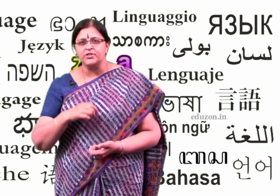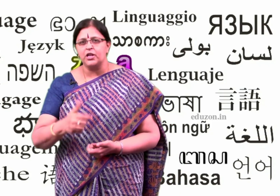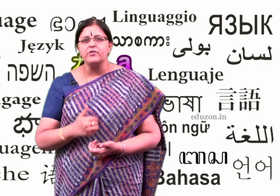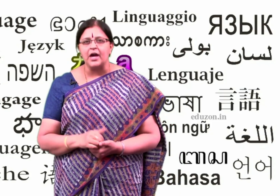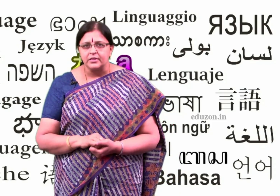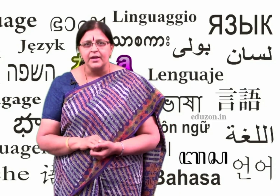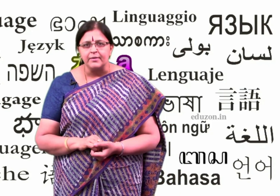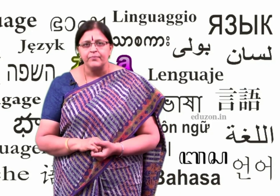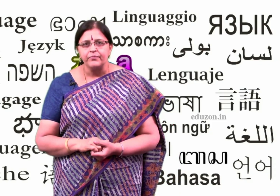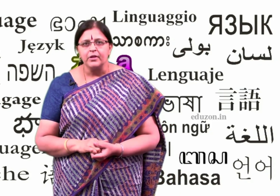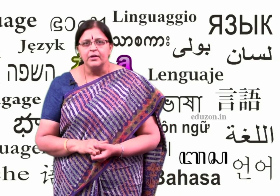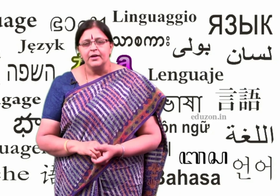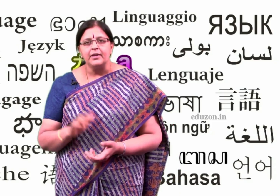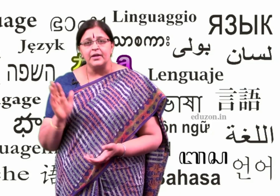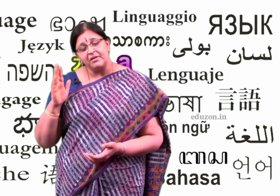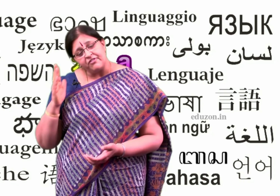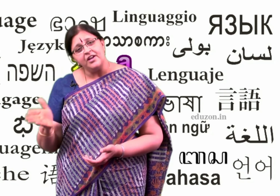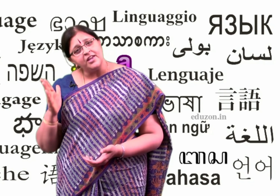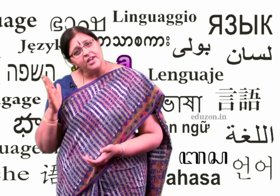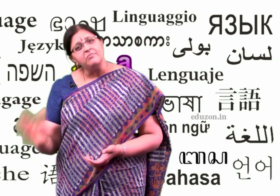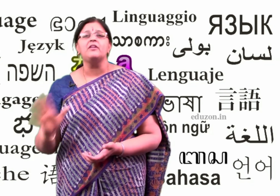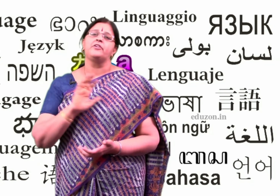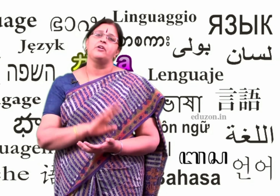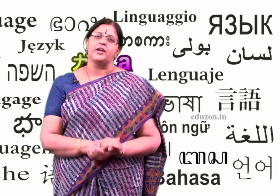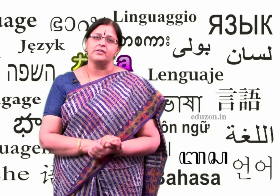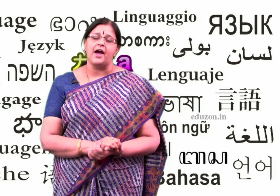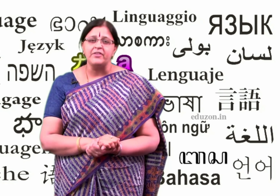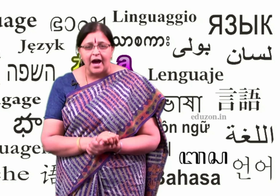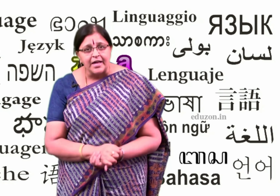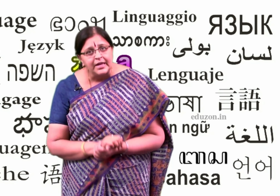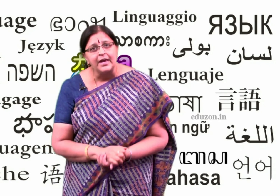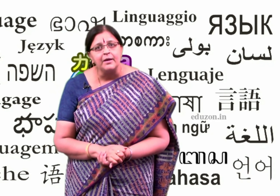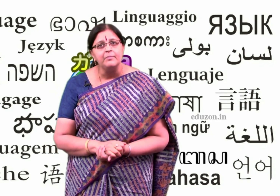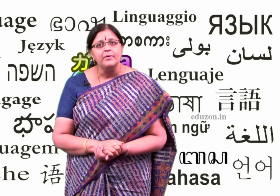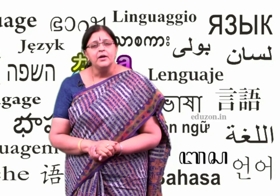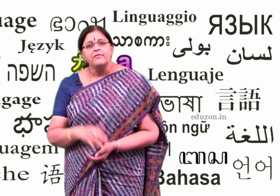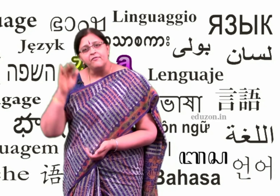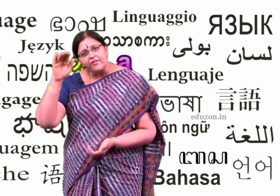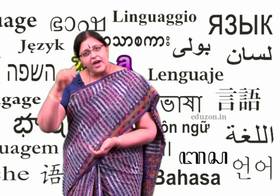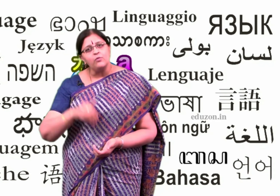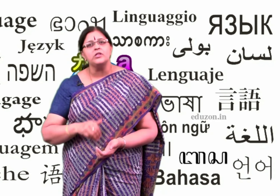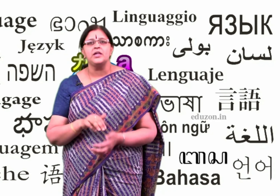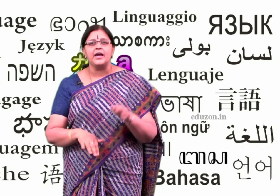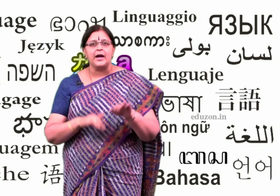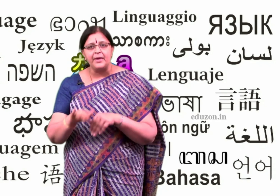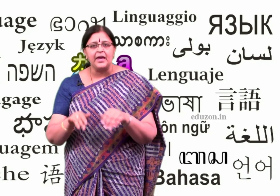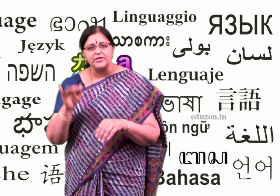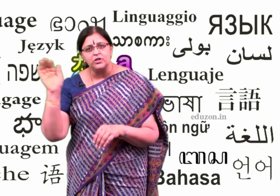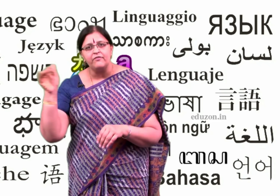actually I was asking, my friend he himself did not understand, I was asking him from where was he coming actually,